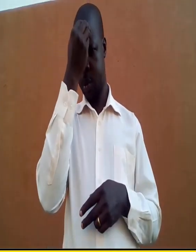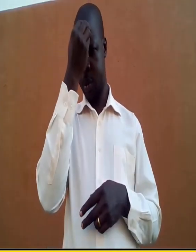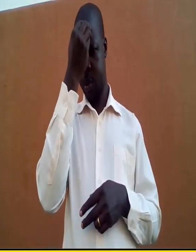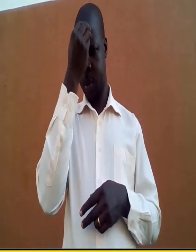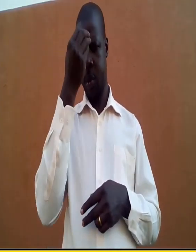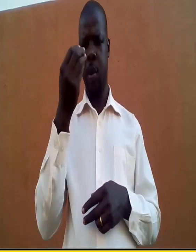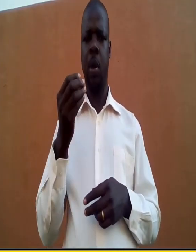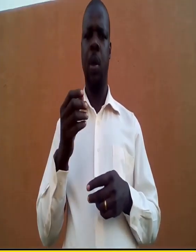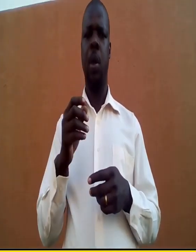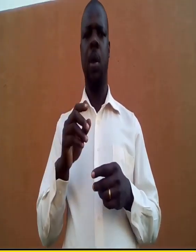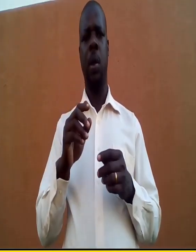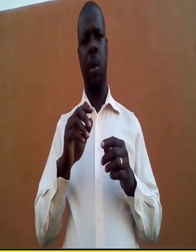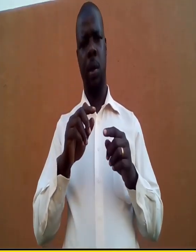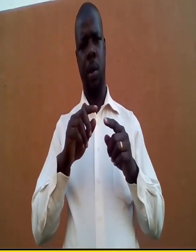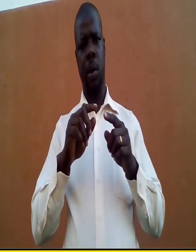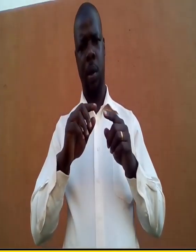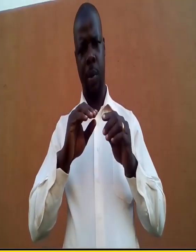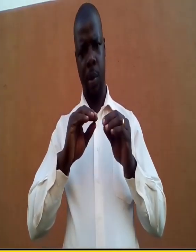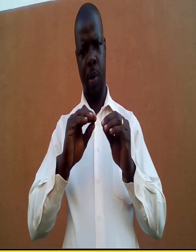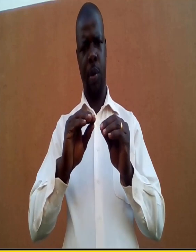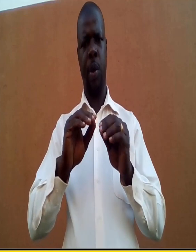That is my sign name.